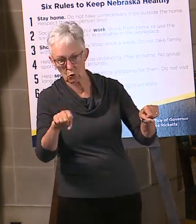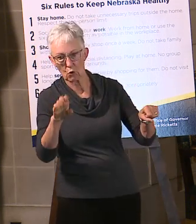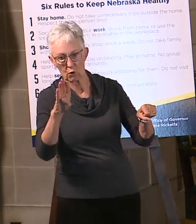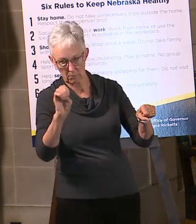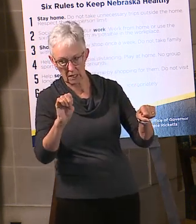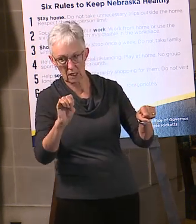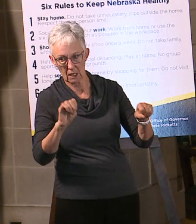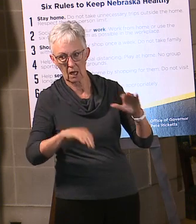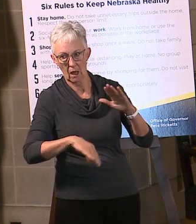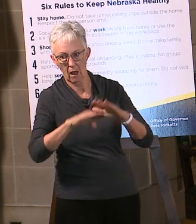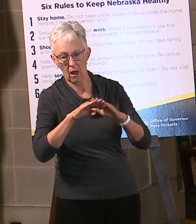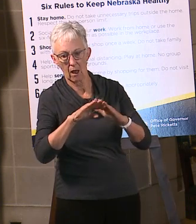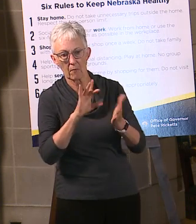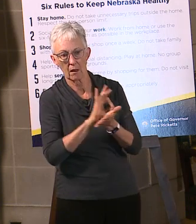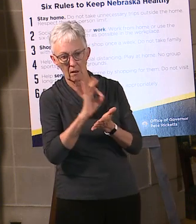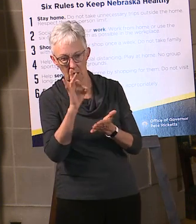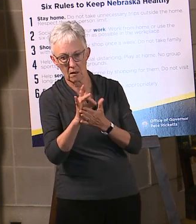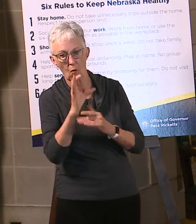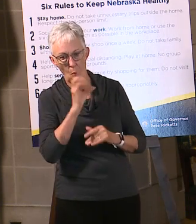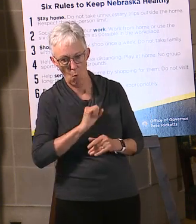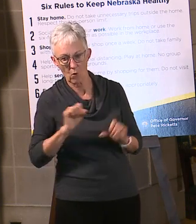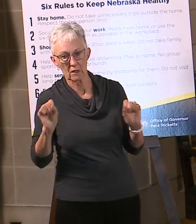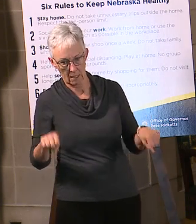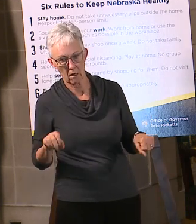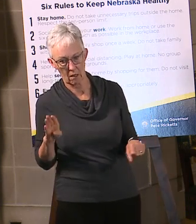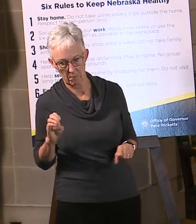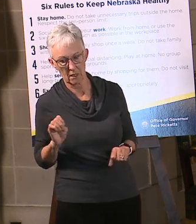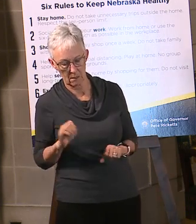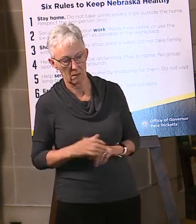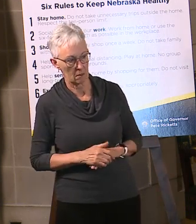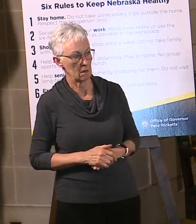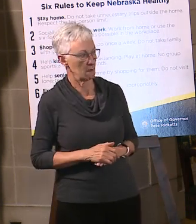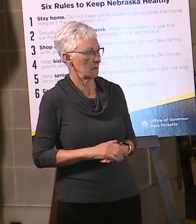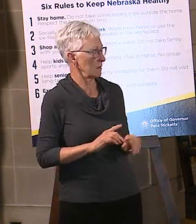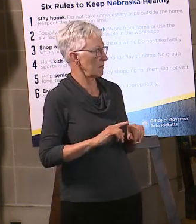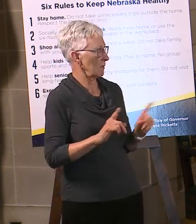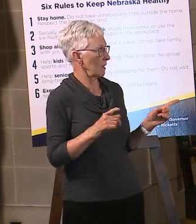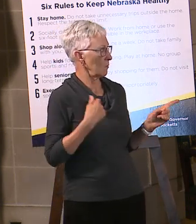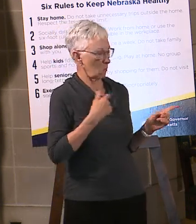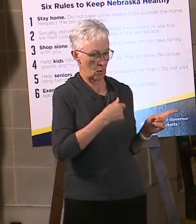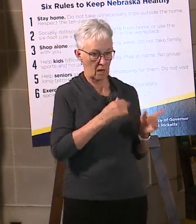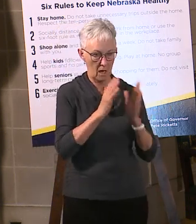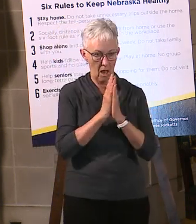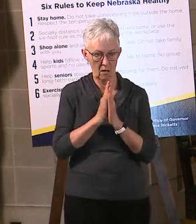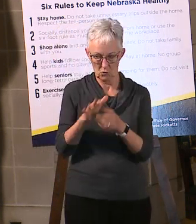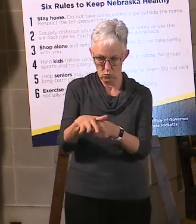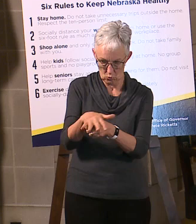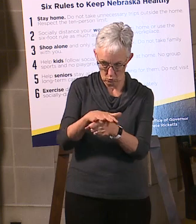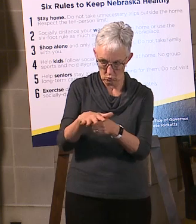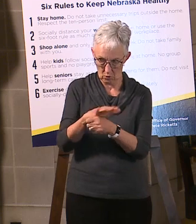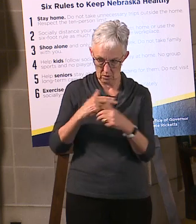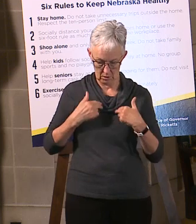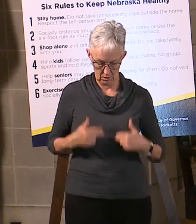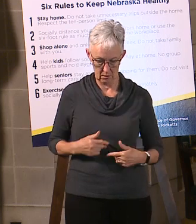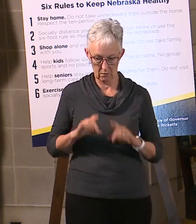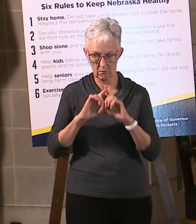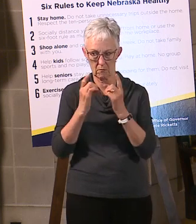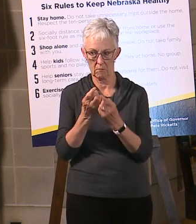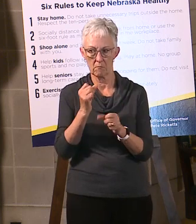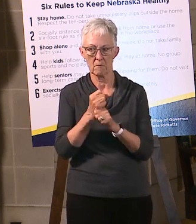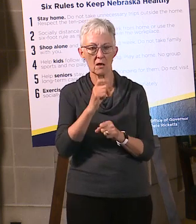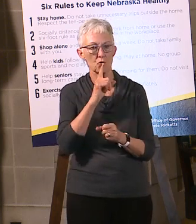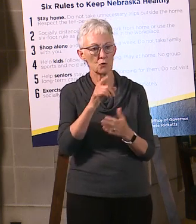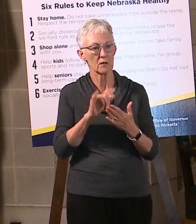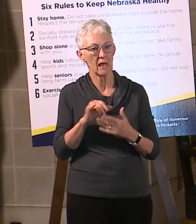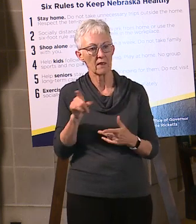the expectation from people here is that it's going to be pretty much simultaneous, which is why we asked local public health departments to make sure they're confirming any information to make sure it's accurate.